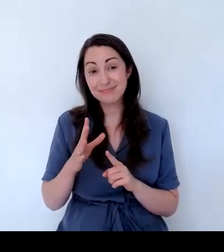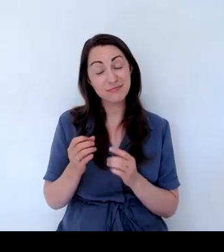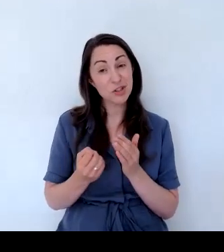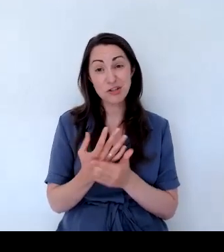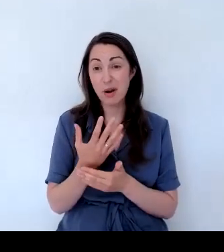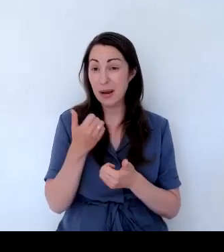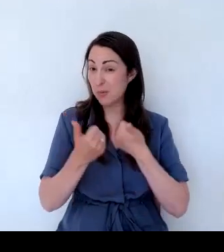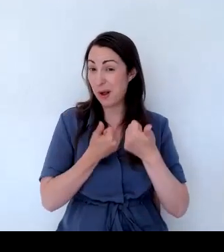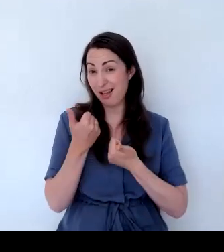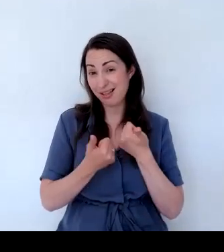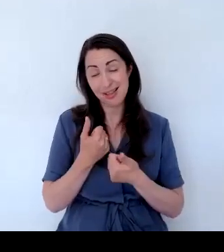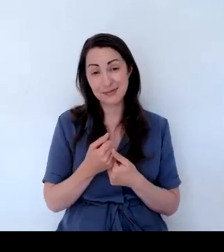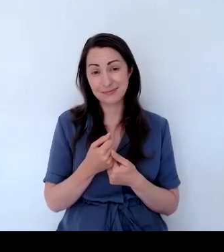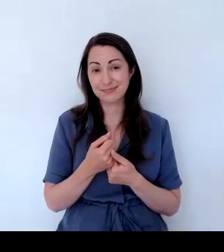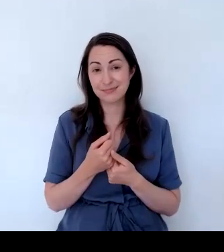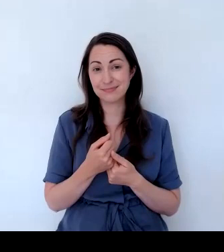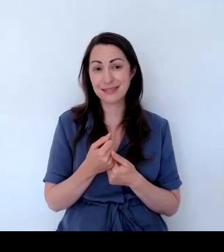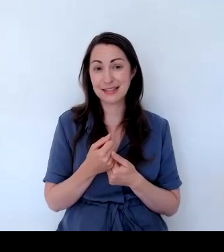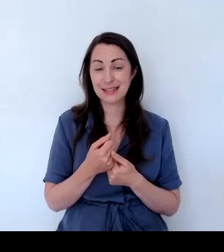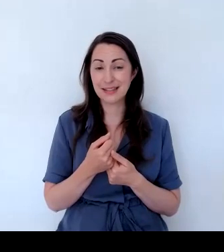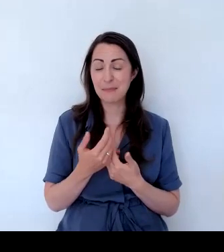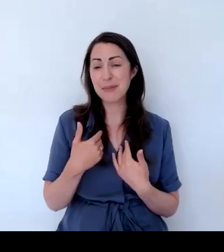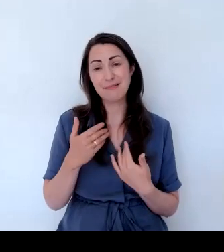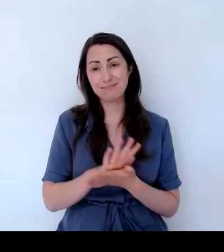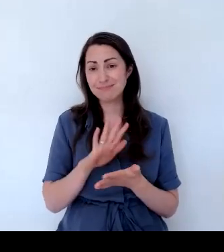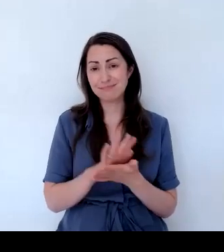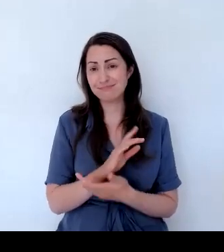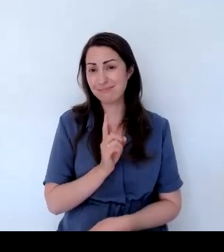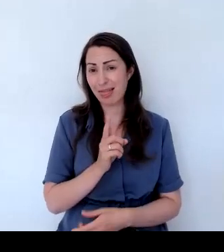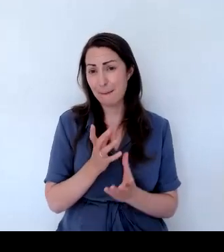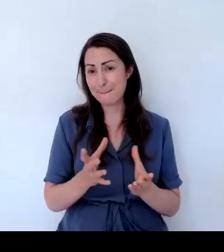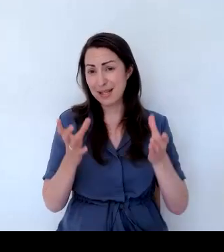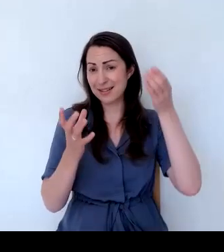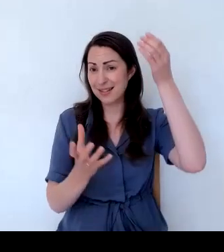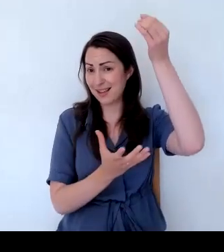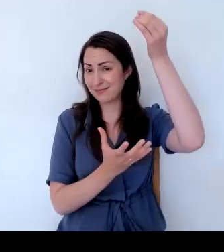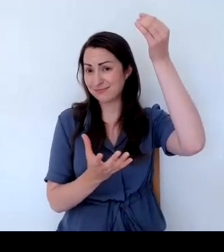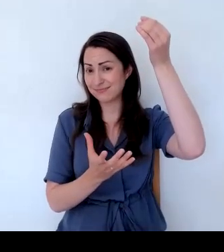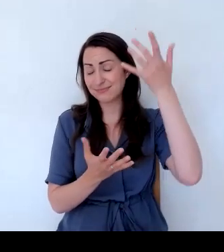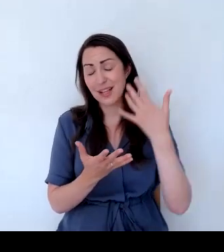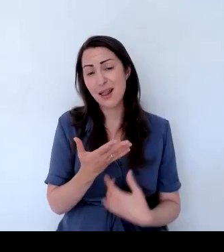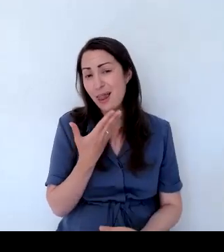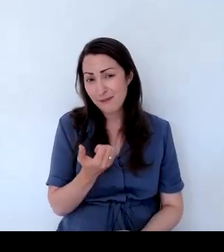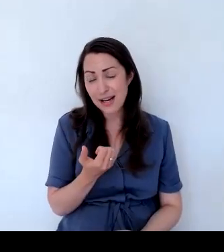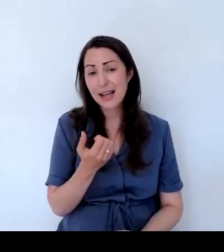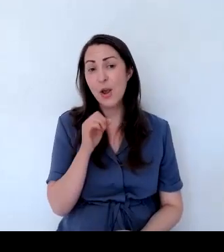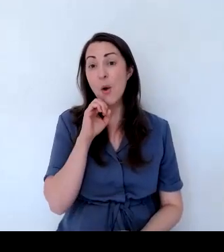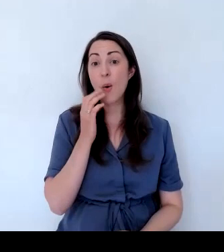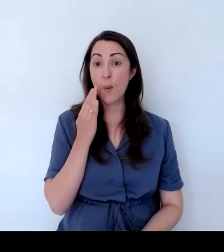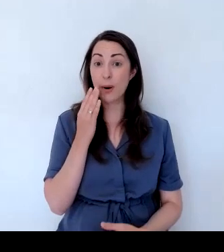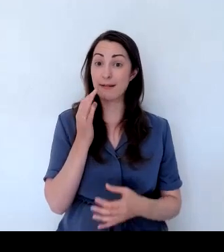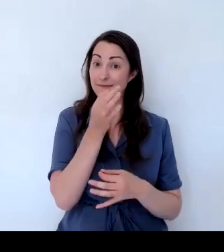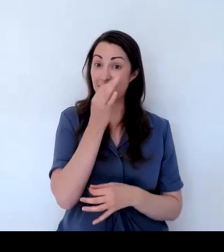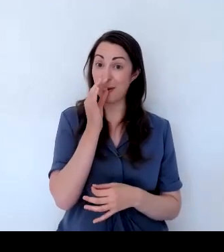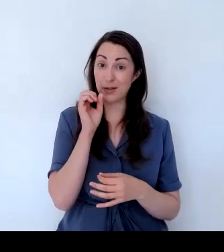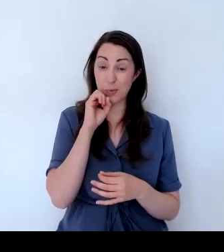pleased with this basket and it's still looking good. And I think once everything flowers, it'll be fabulous. So that's something else that you can